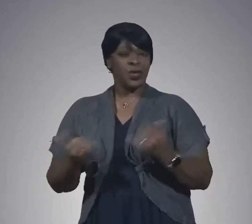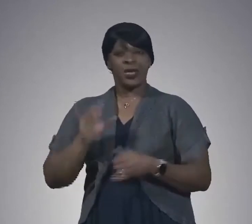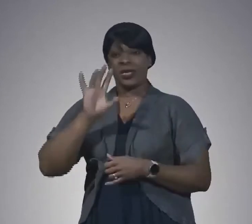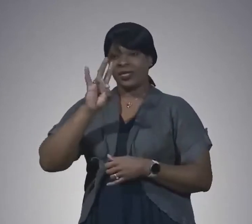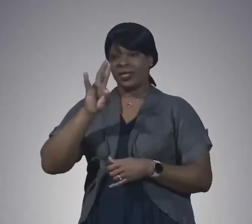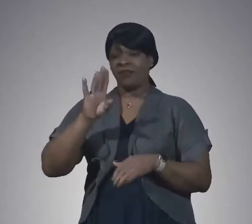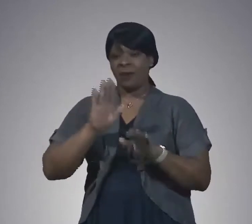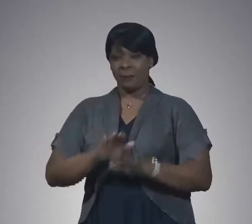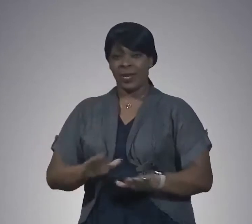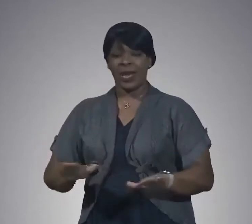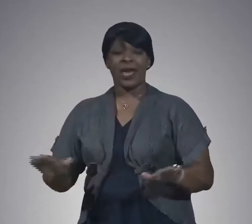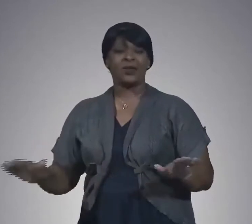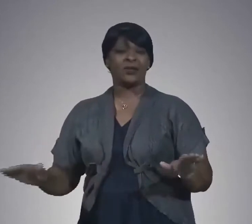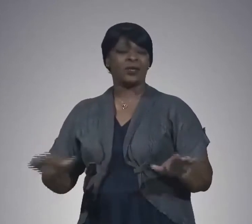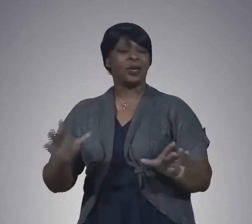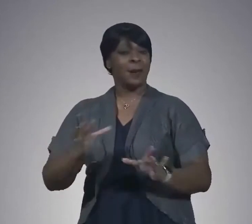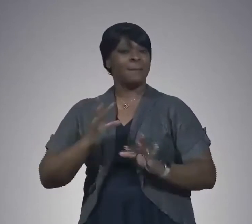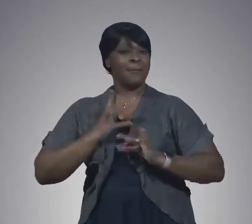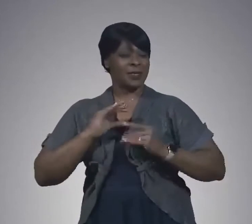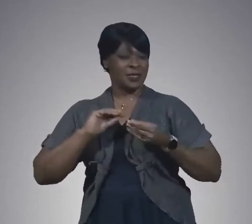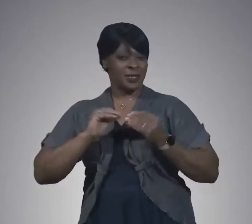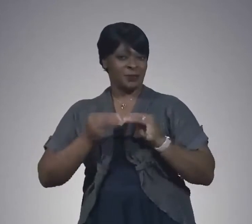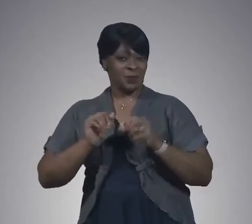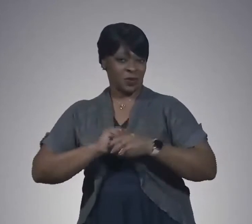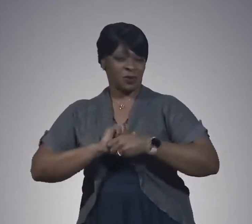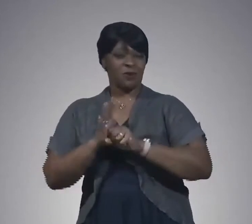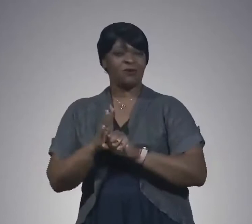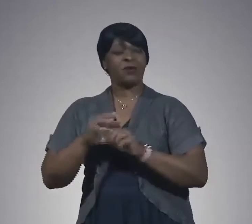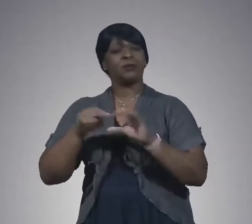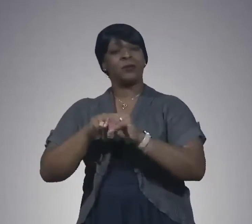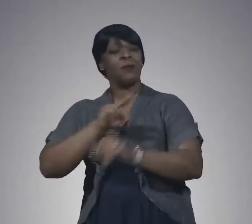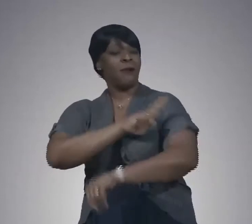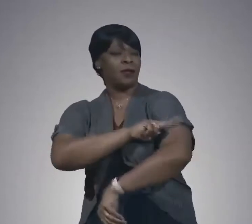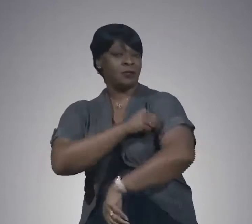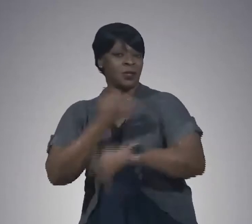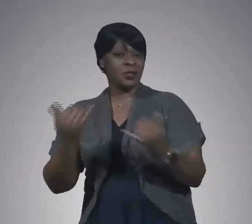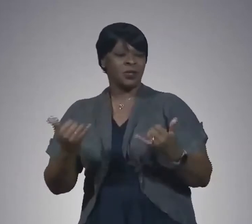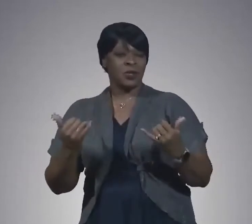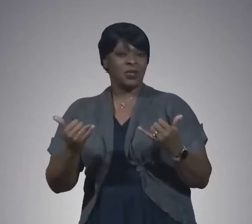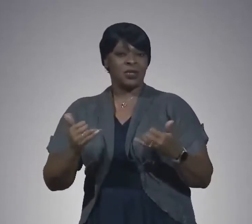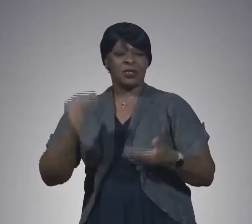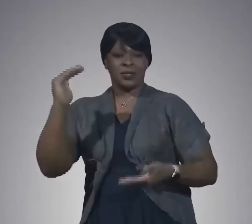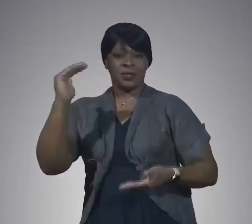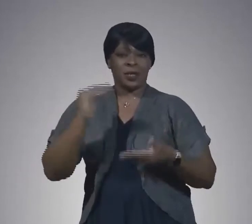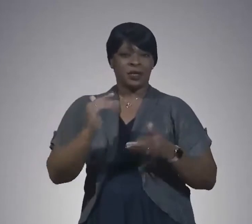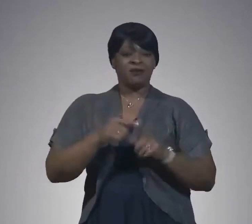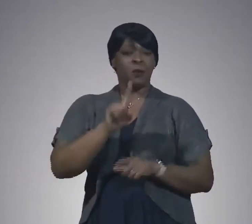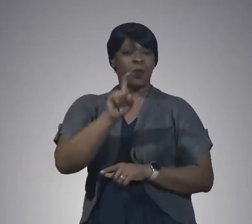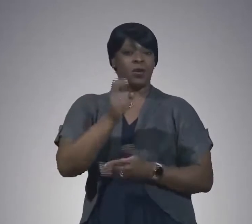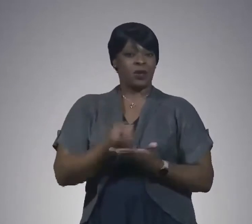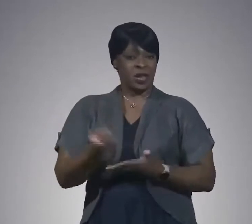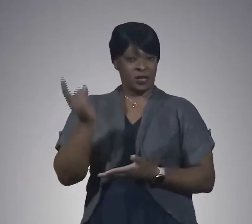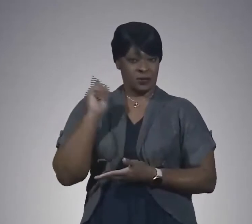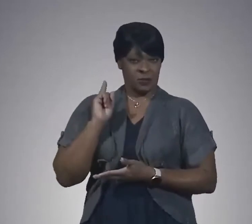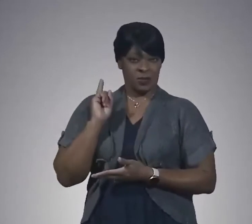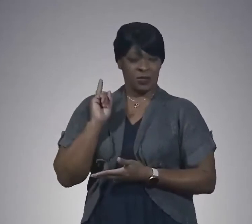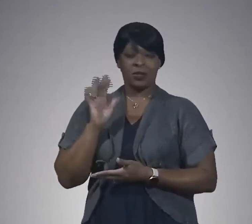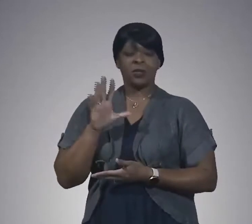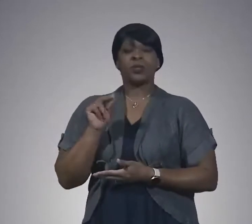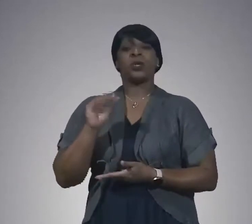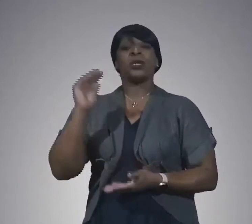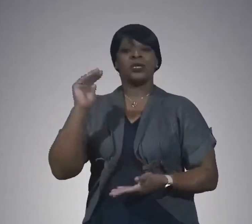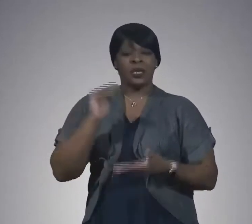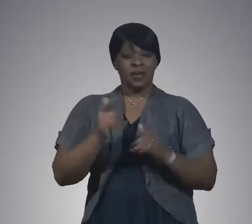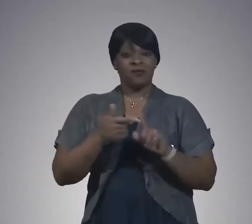pediatric COVID-19 positive patients in the hospital, down almost 100 from last week. Oh, I'm sorry,